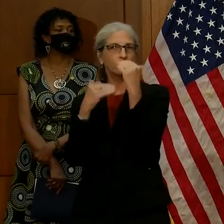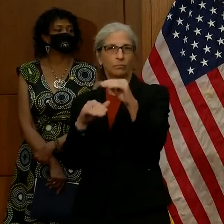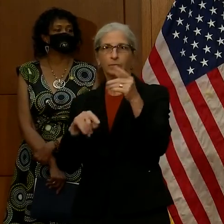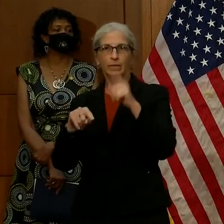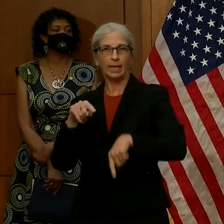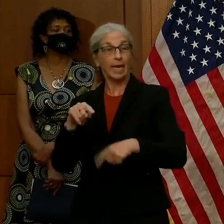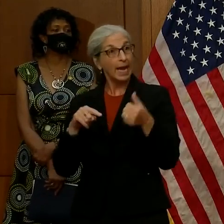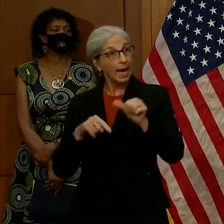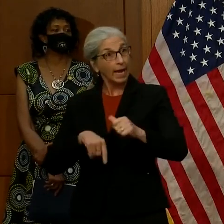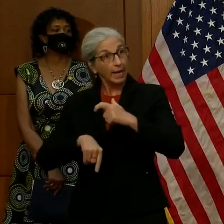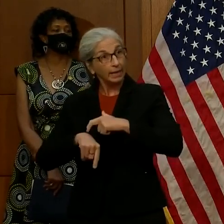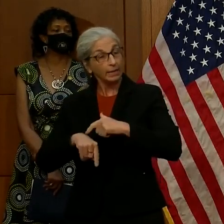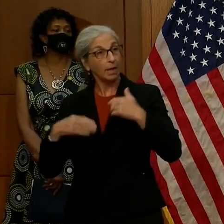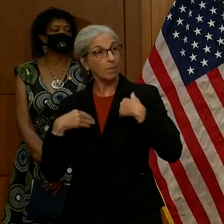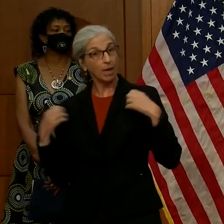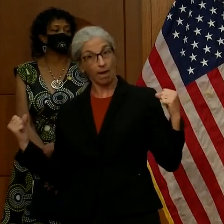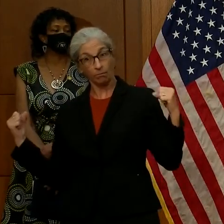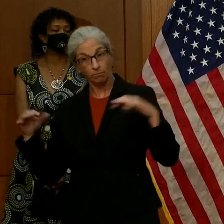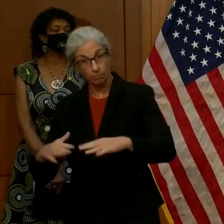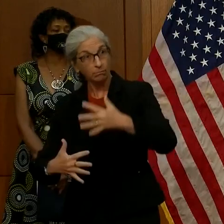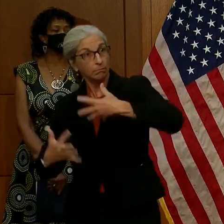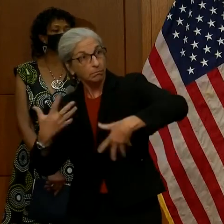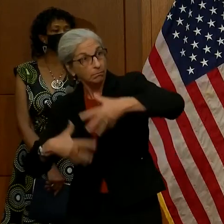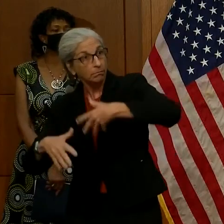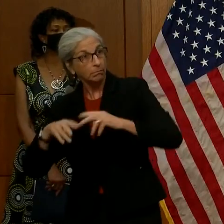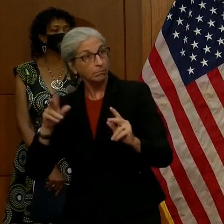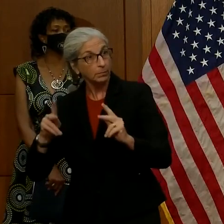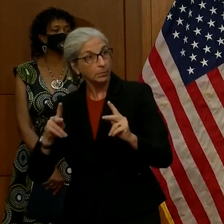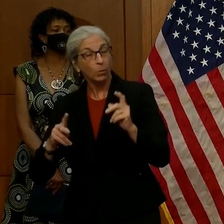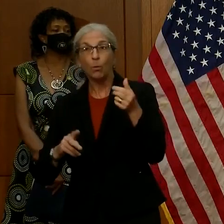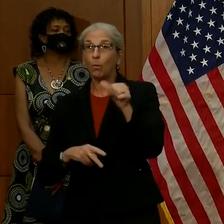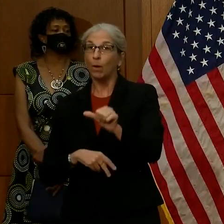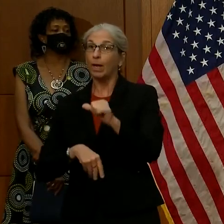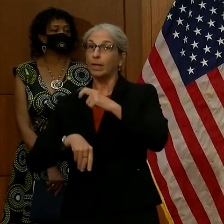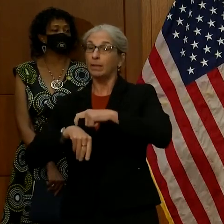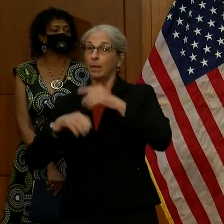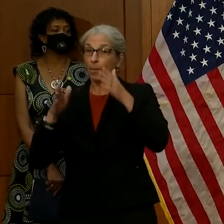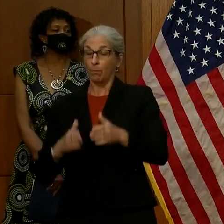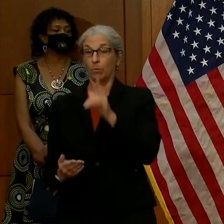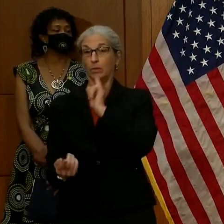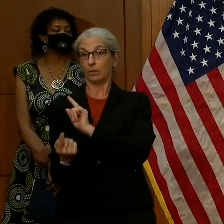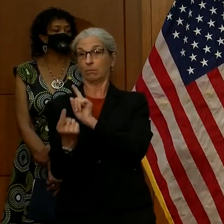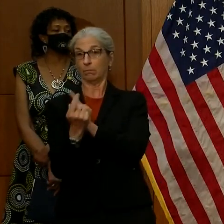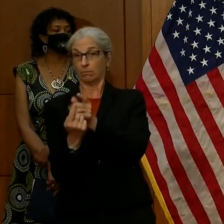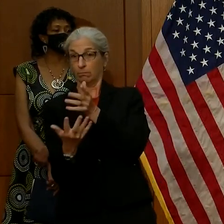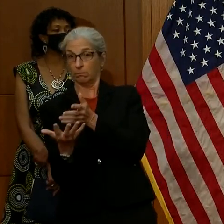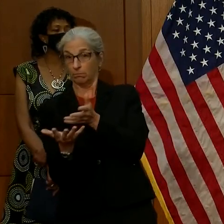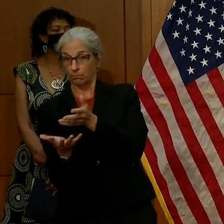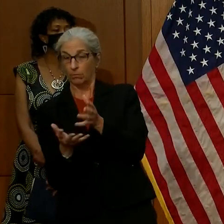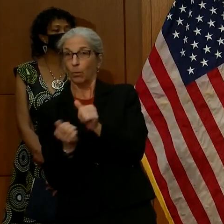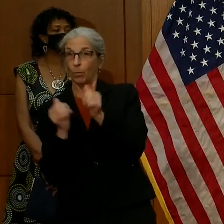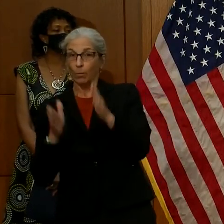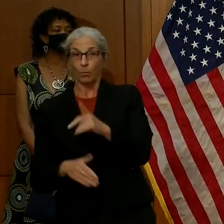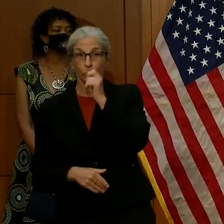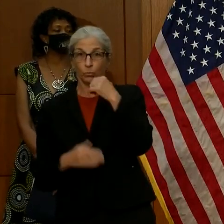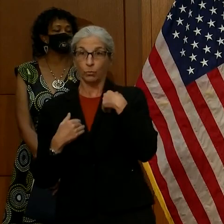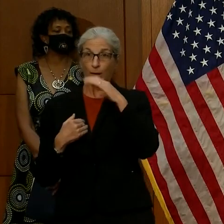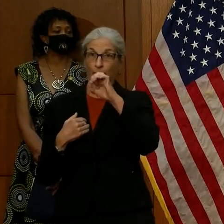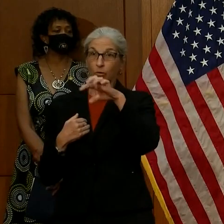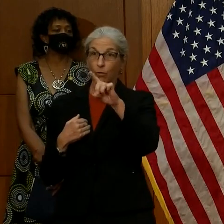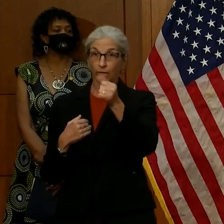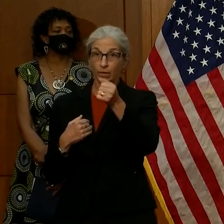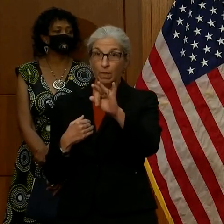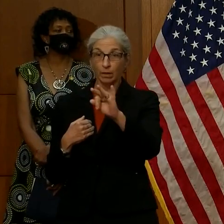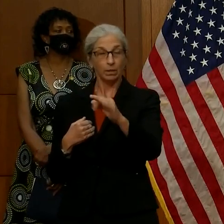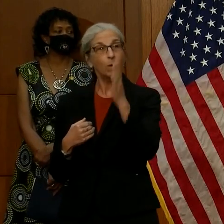or any time really someone is in close contact with an individual that has COVID-19, there's a very good chance that they're going to